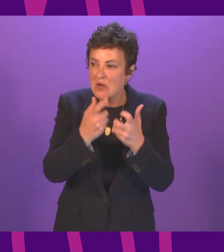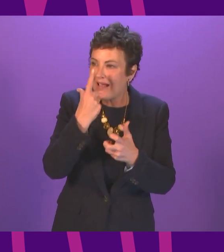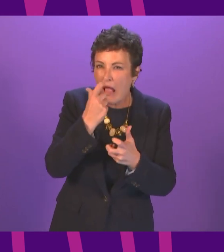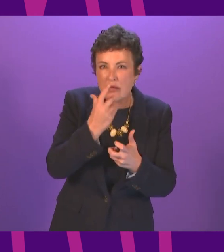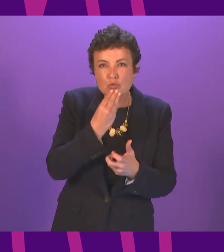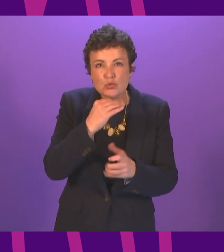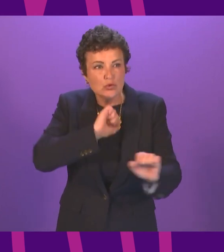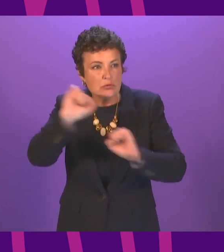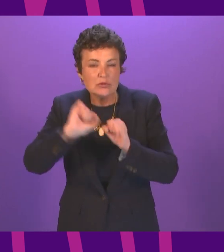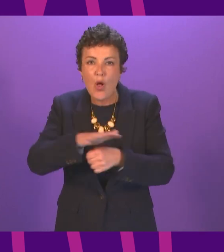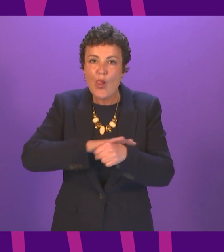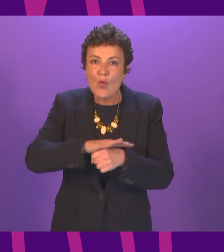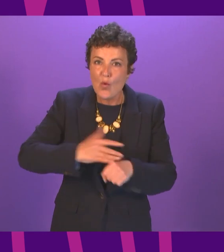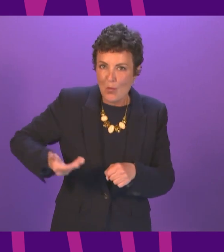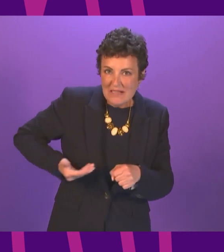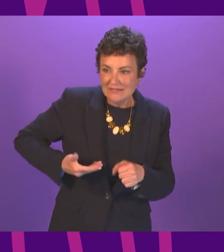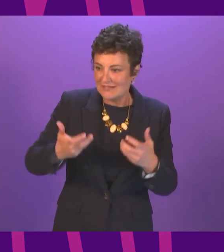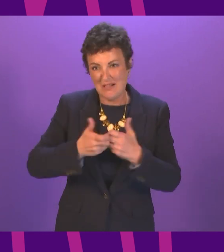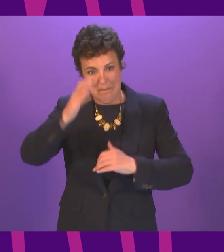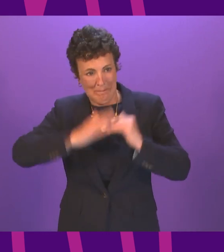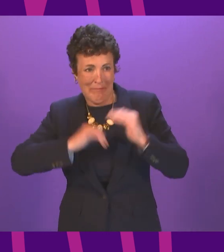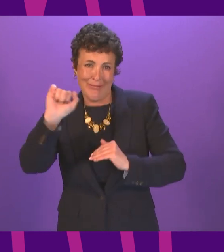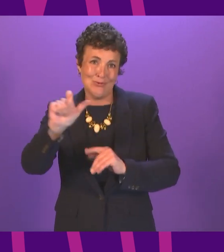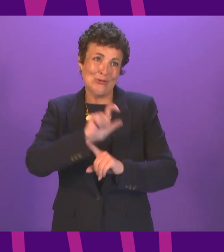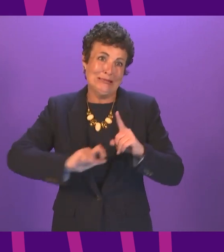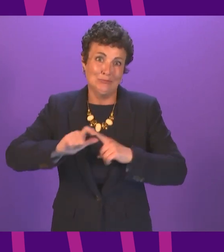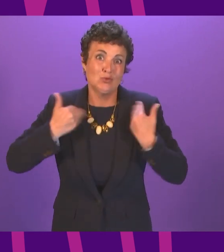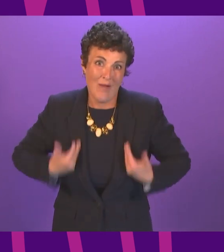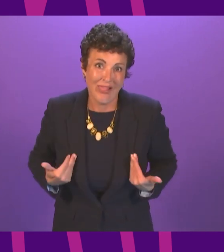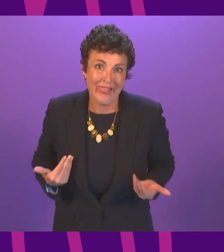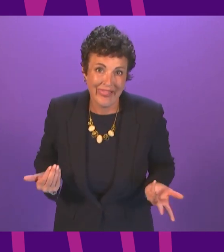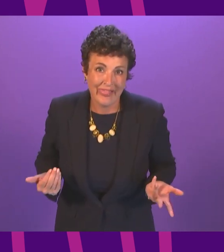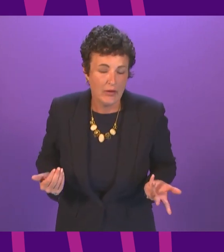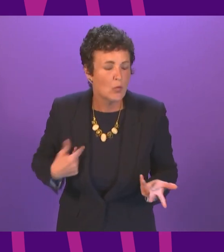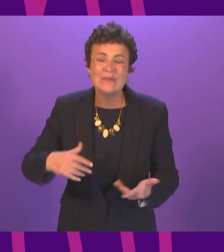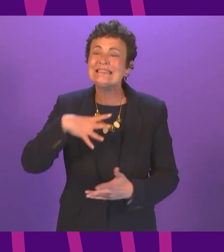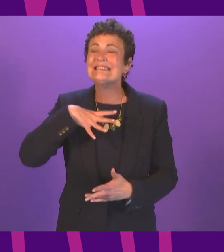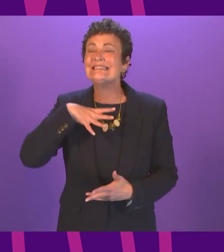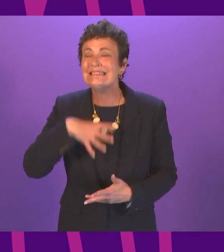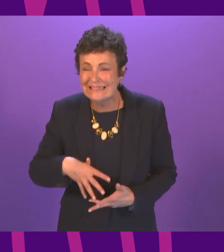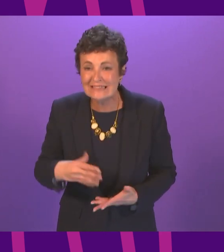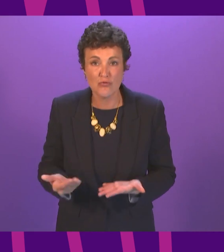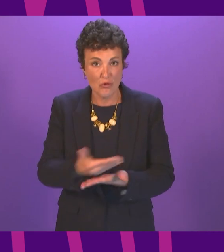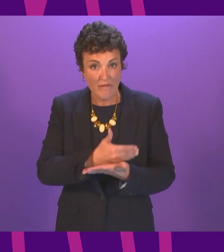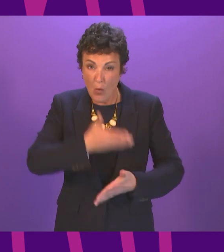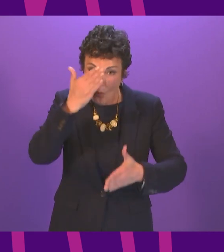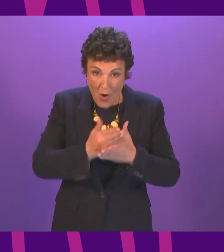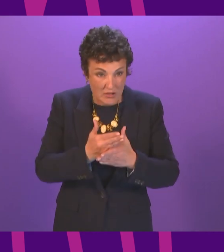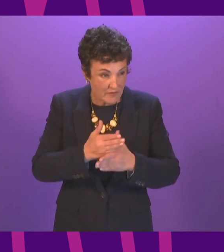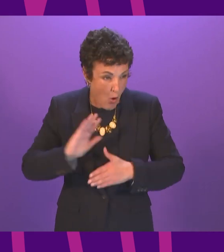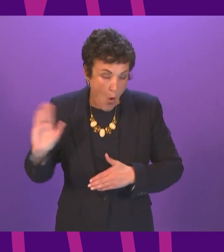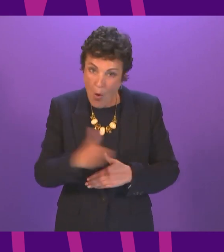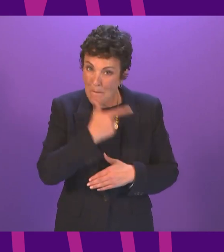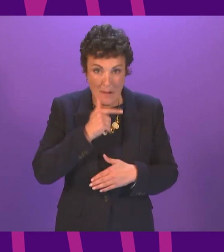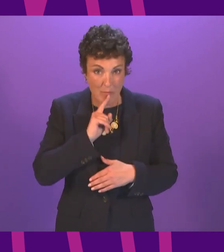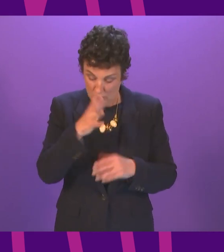more local businesses and build our community wealth we need a recovery that works for everyone and we